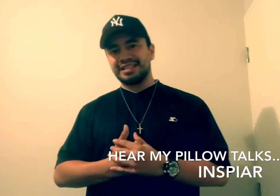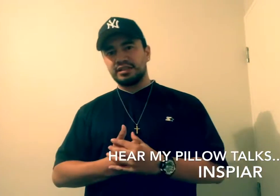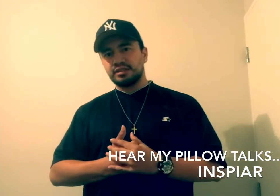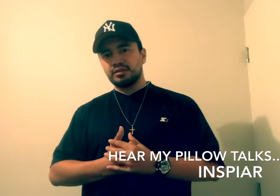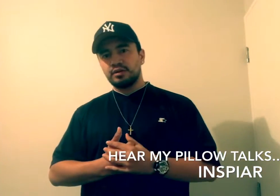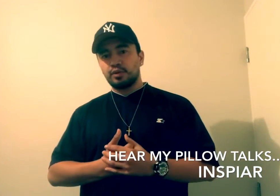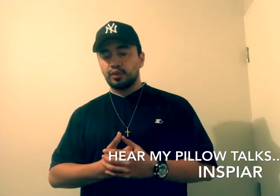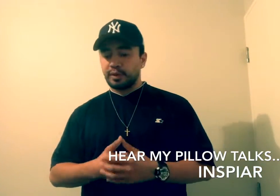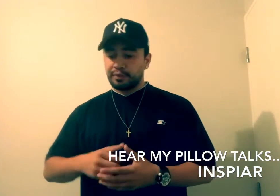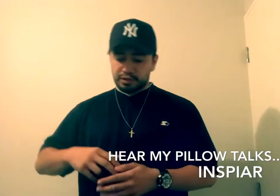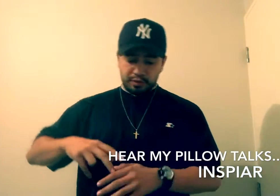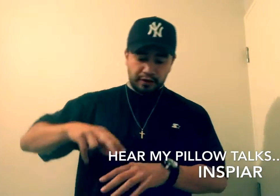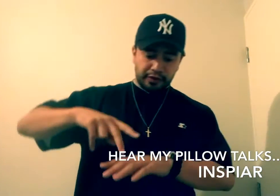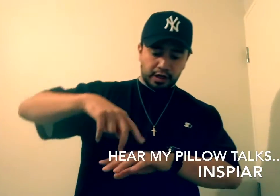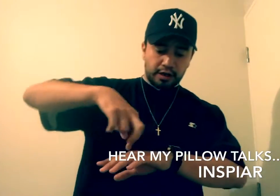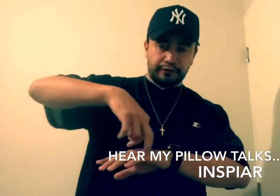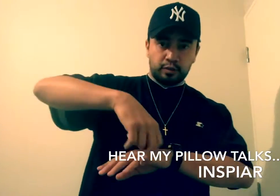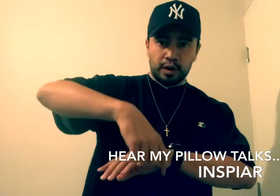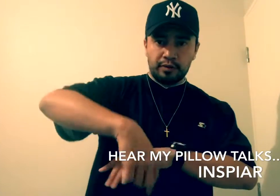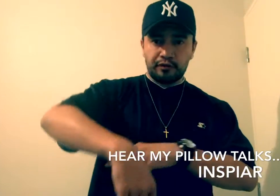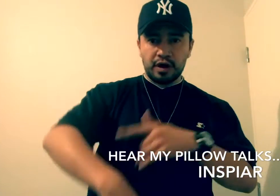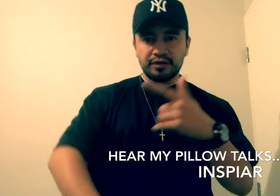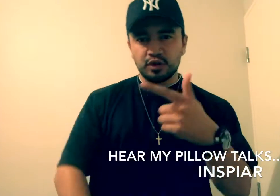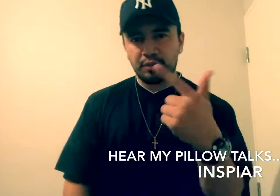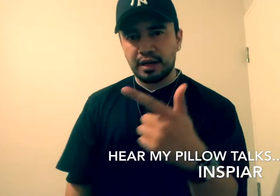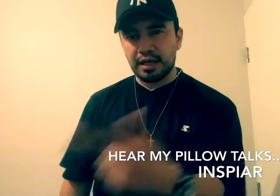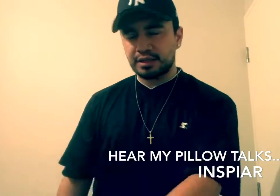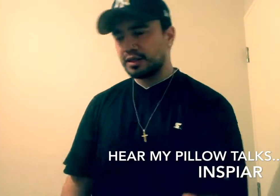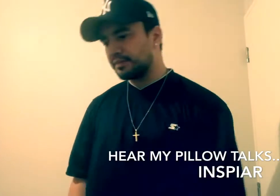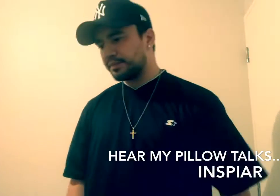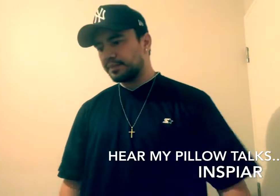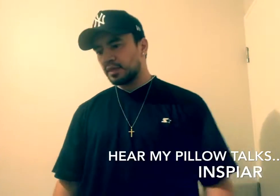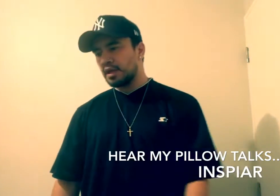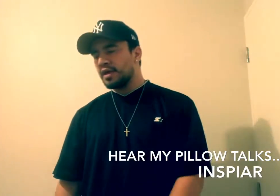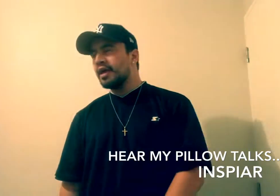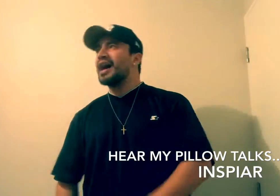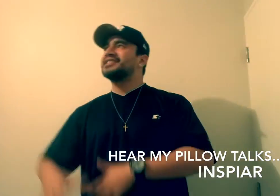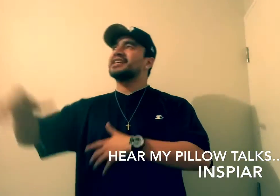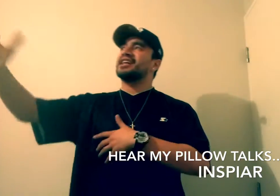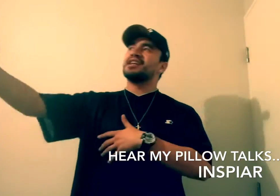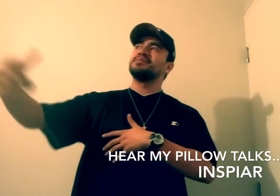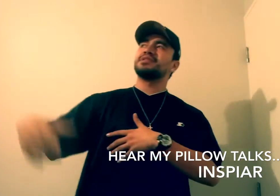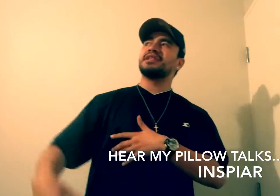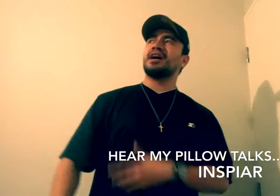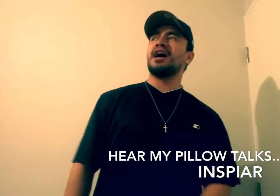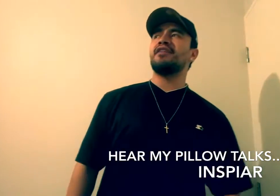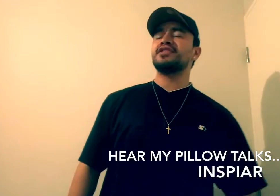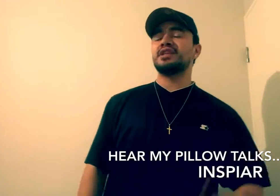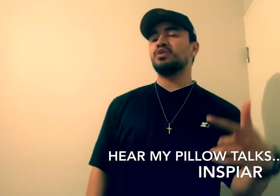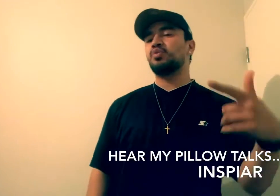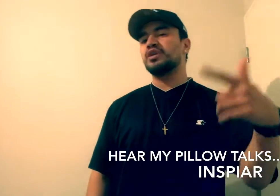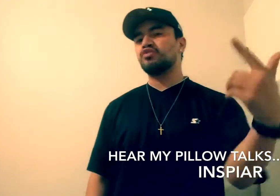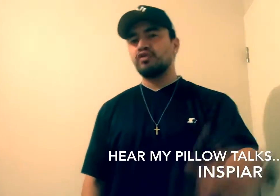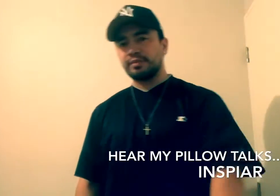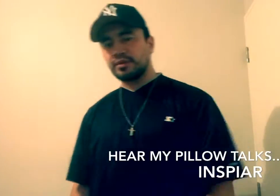seat But they push me off the cliff way before I ever took my last sleep I take a glimpse of the harvest that was once reaped